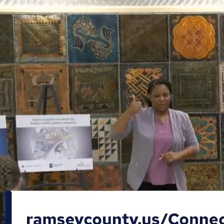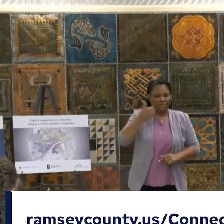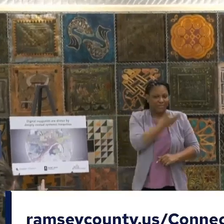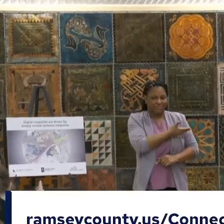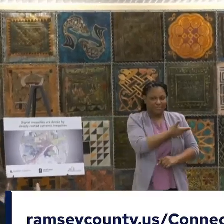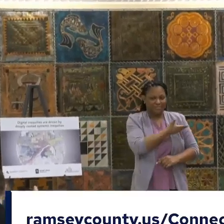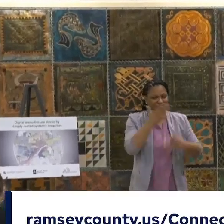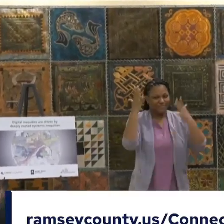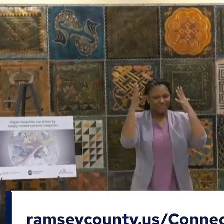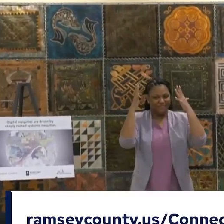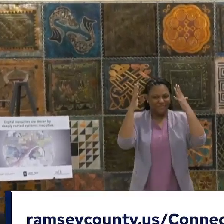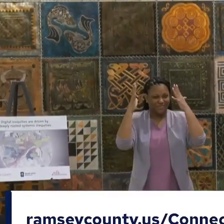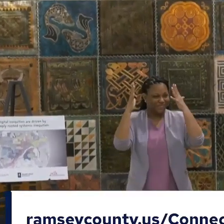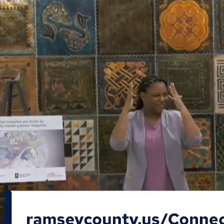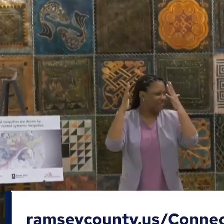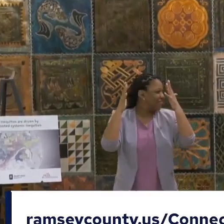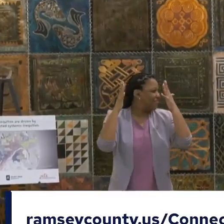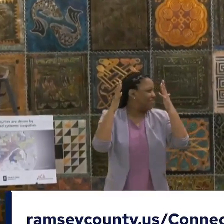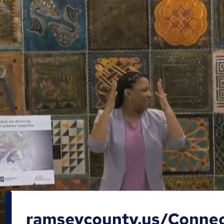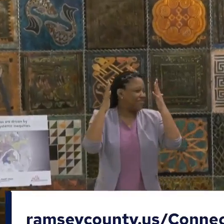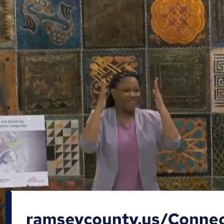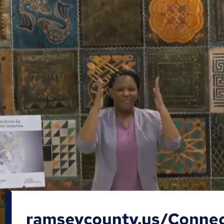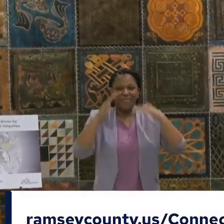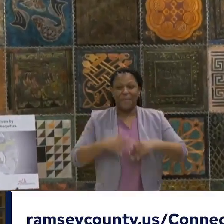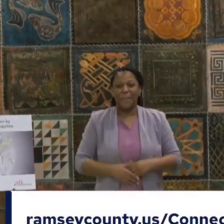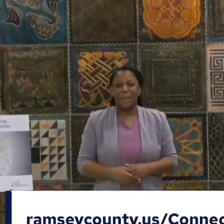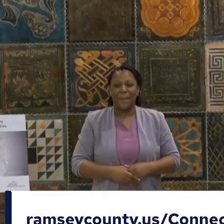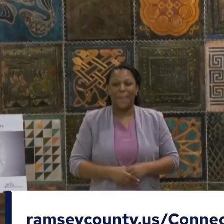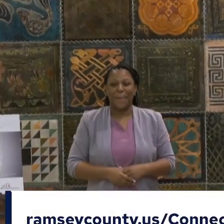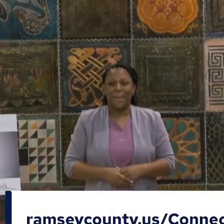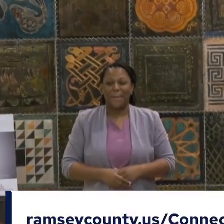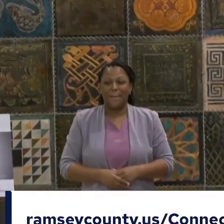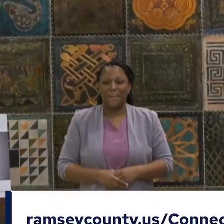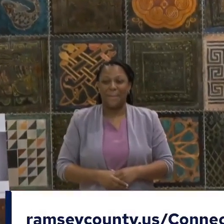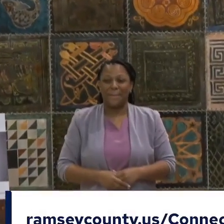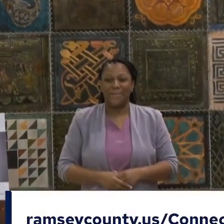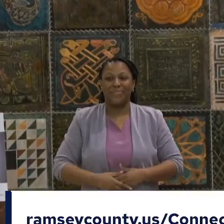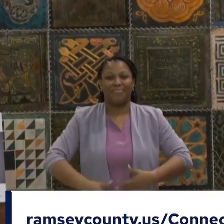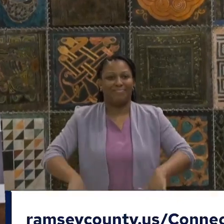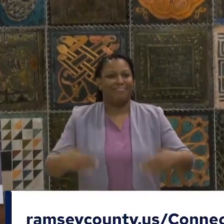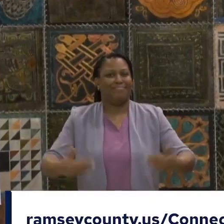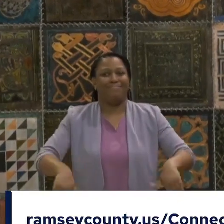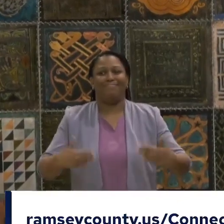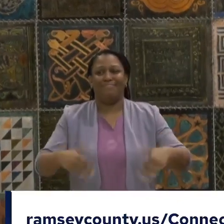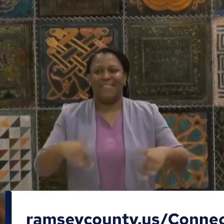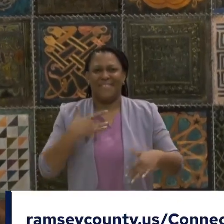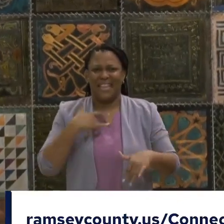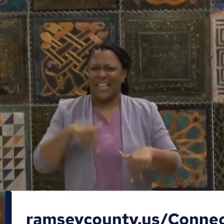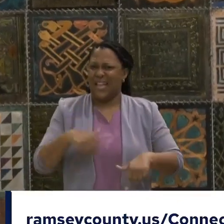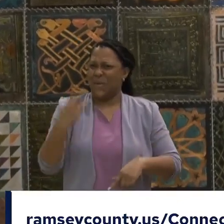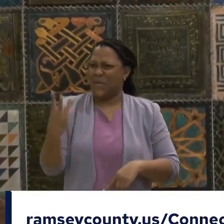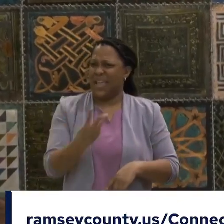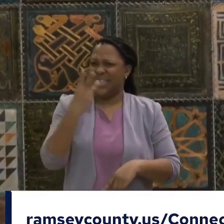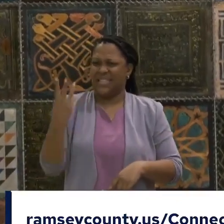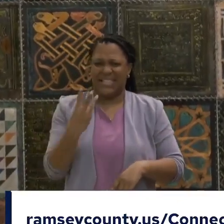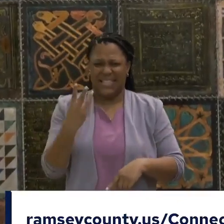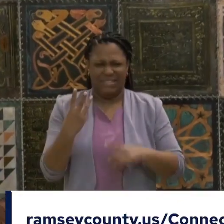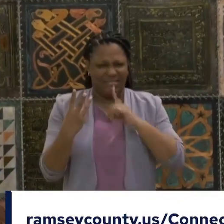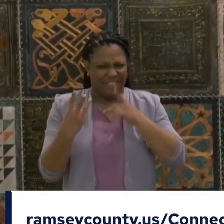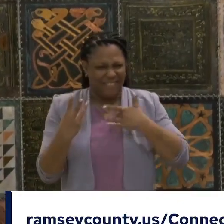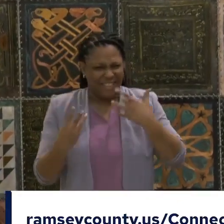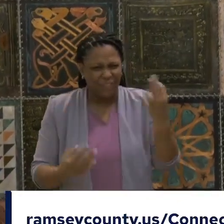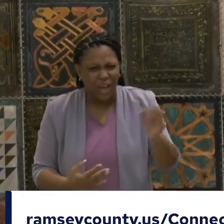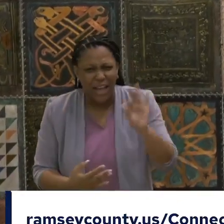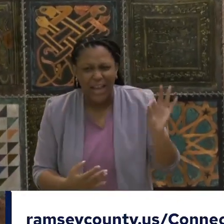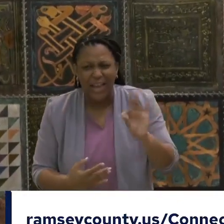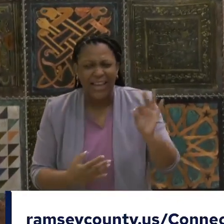Thanks, thanks, thanks. It's good to have claps at the end of a work day. I mean, it's only Wednesday, but it feels like it's been a long week already. Thank